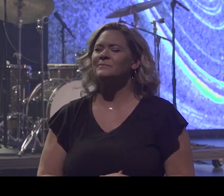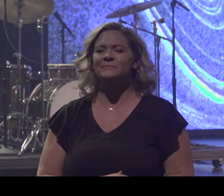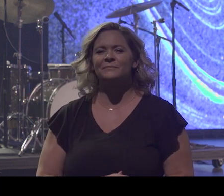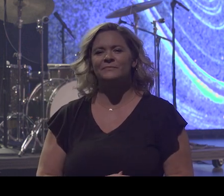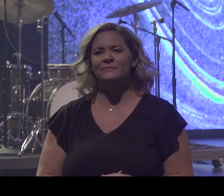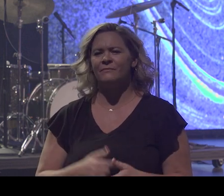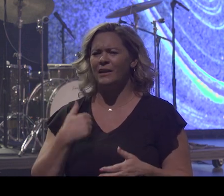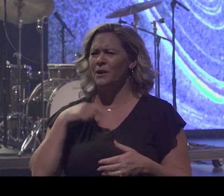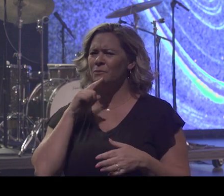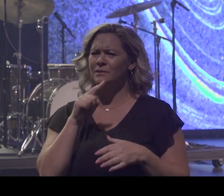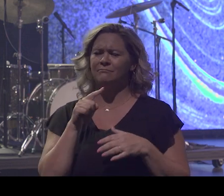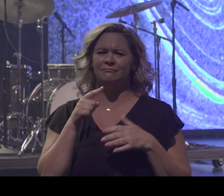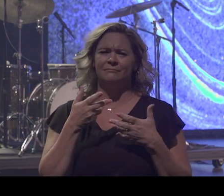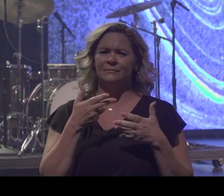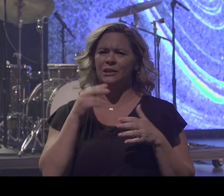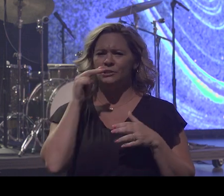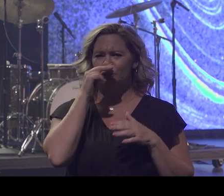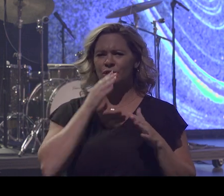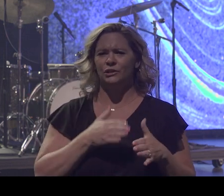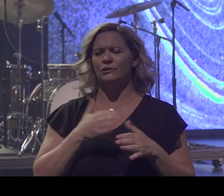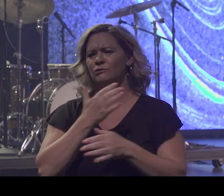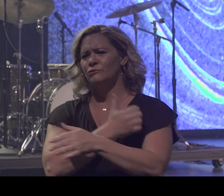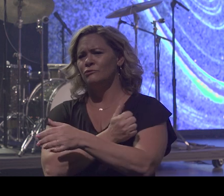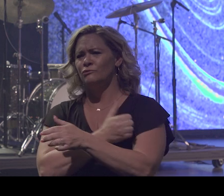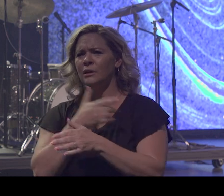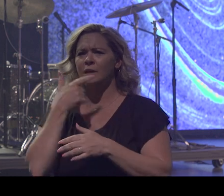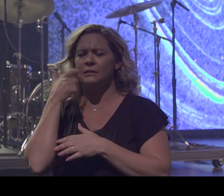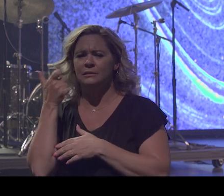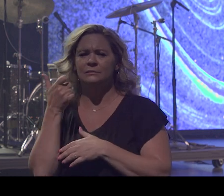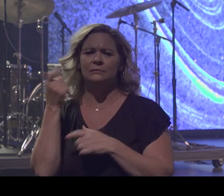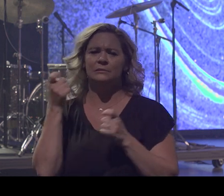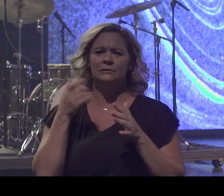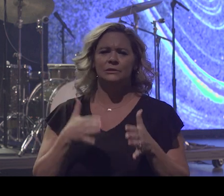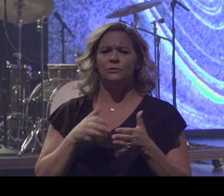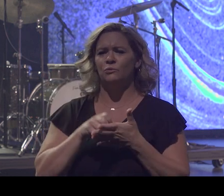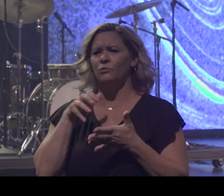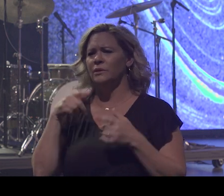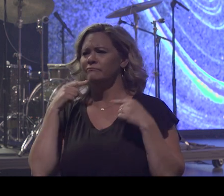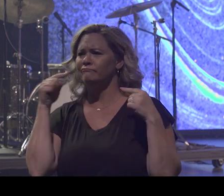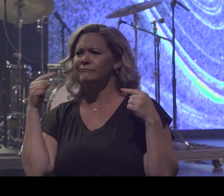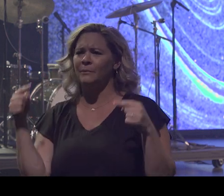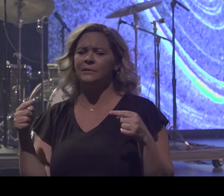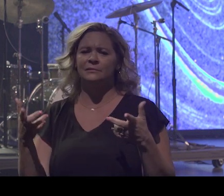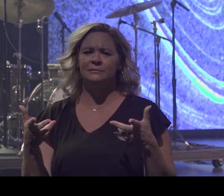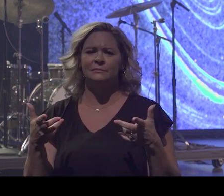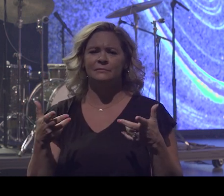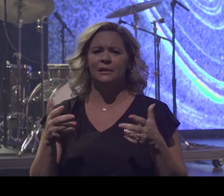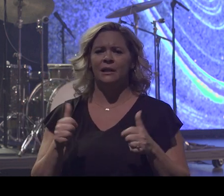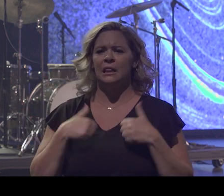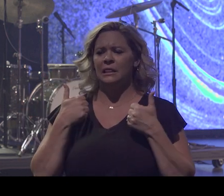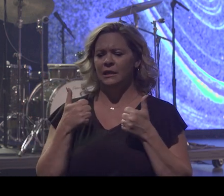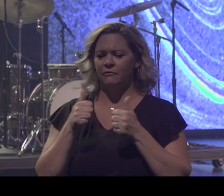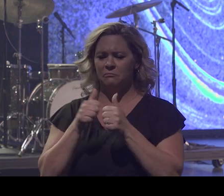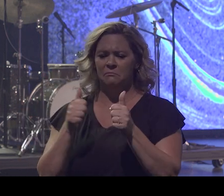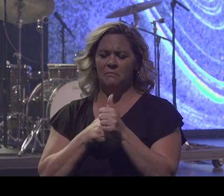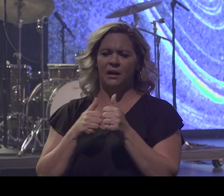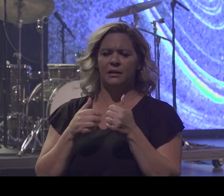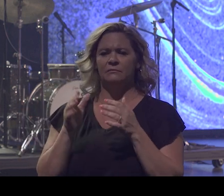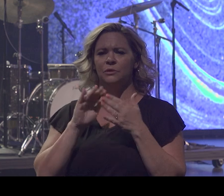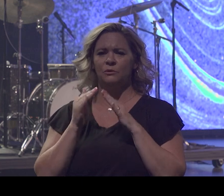was an alcoholic, drug addict, sinner, rich, famous, lived behind community gates, had it all